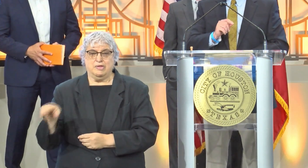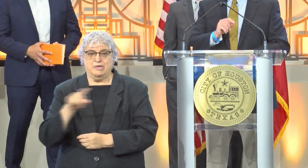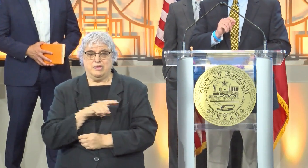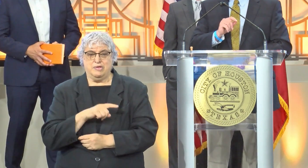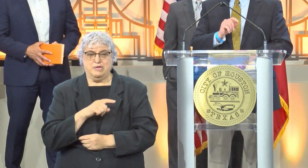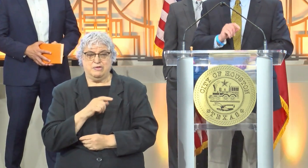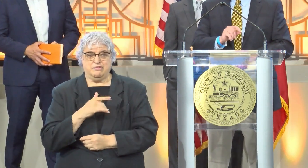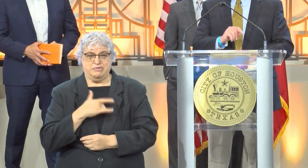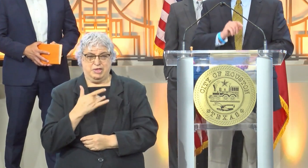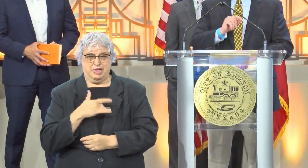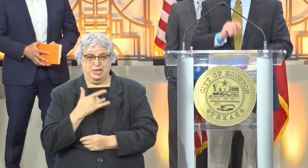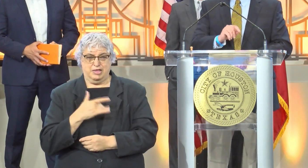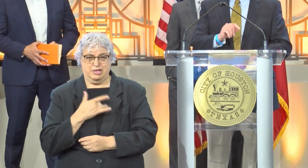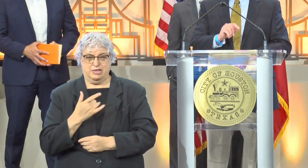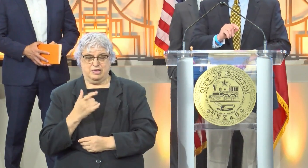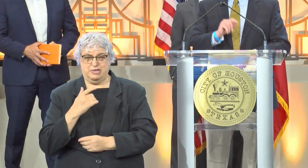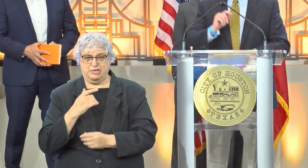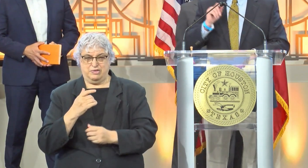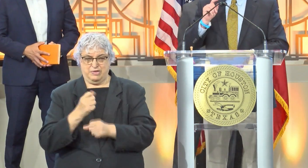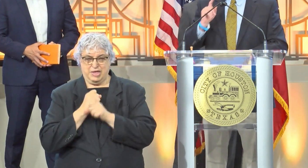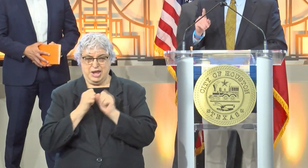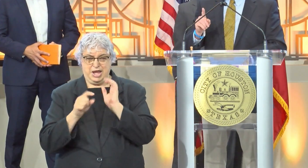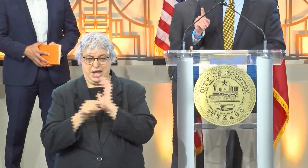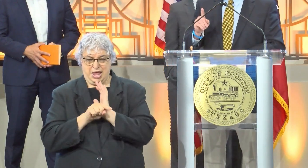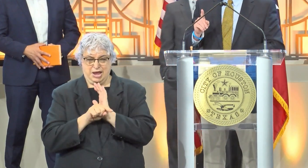Even if you were to get the test and it's negative,